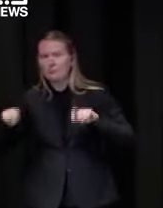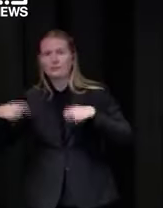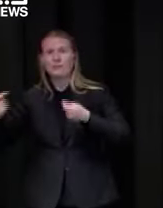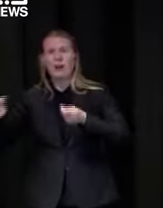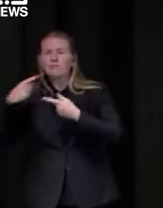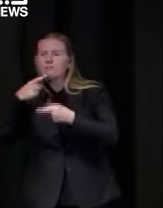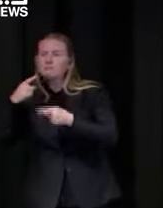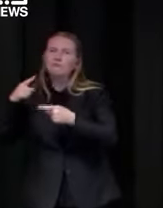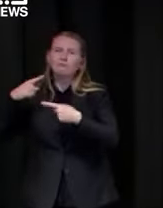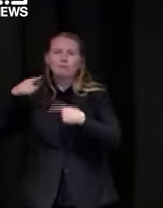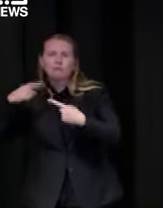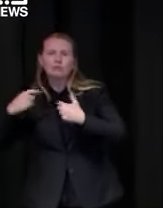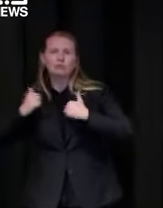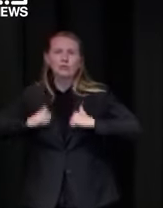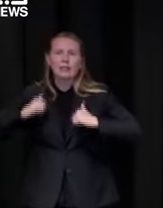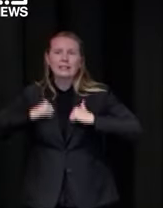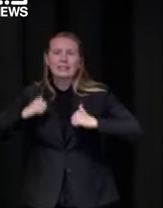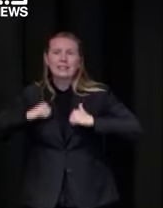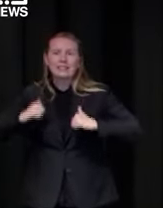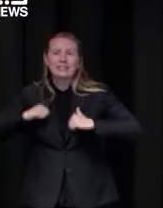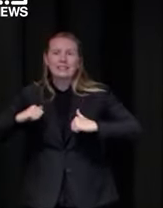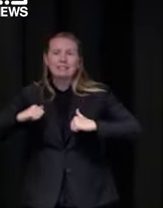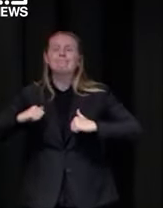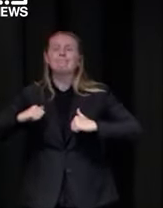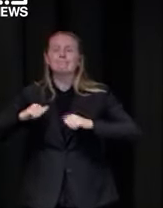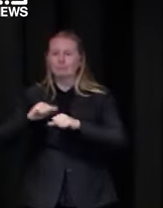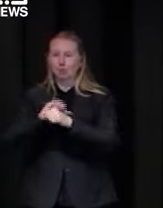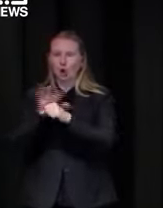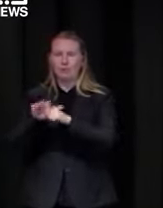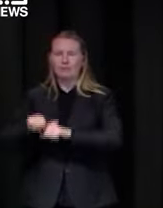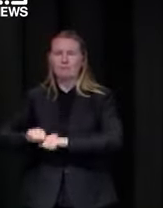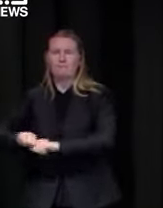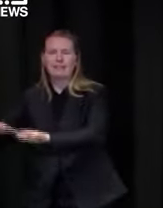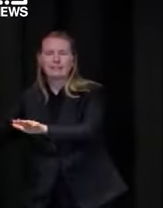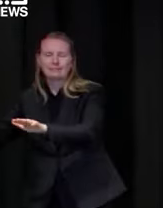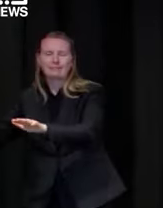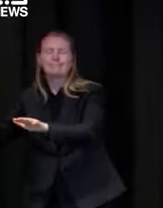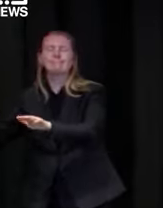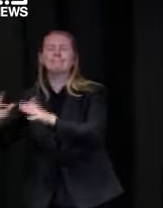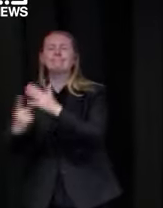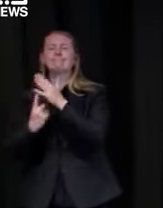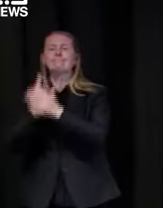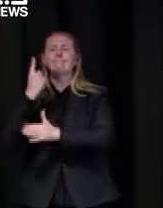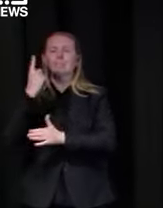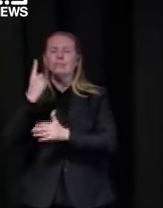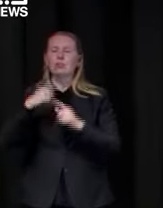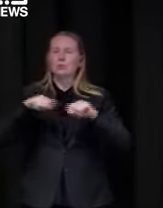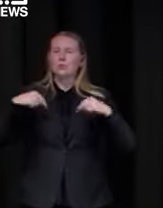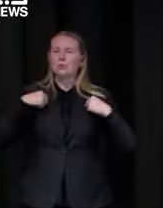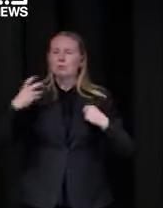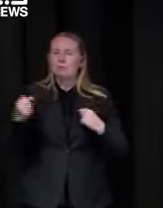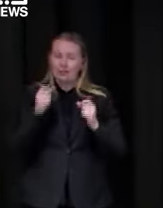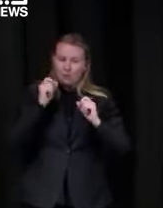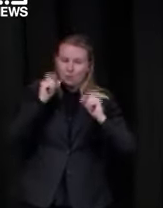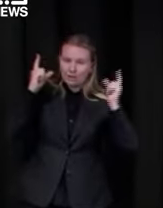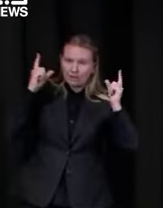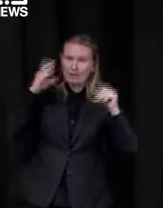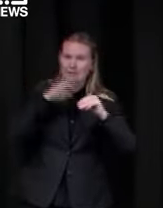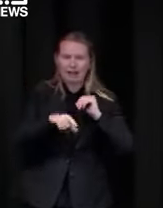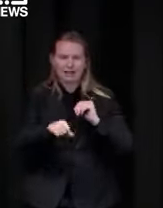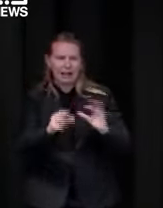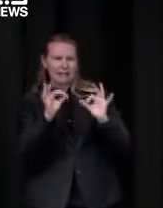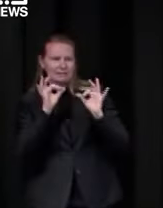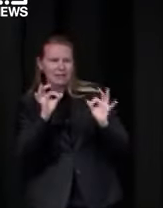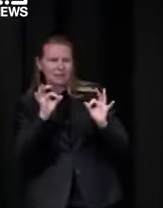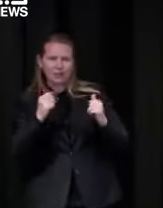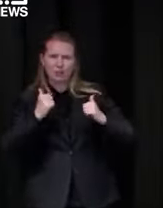unknowingly transmit covid or at least create exposure sites for covid again be very mindful about those specialist trades and individuals that you need